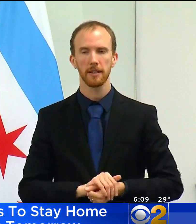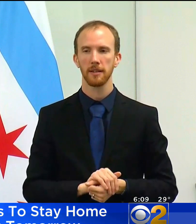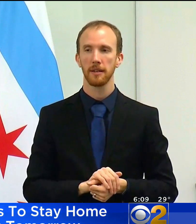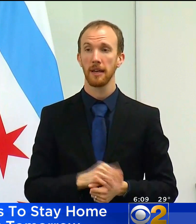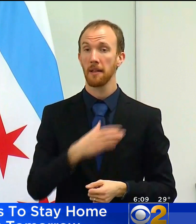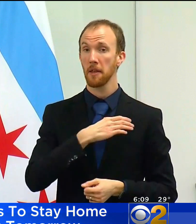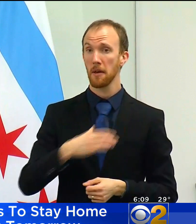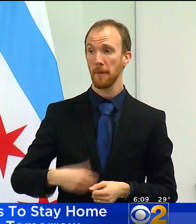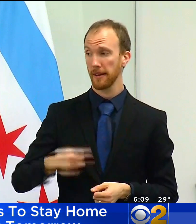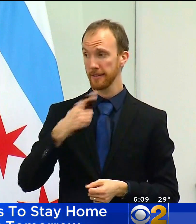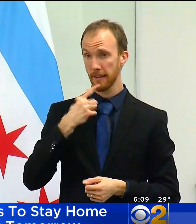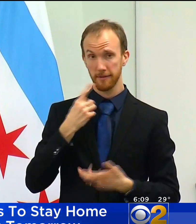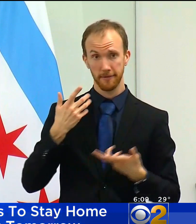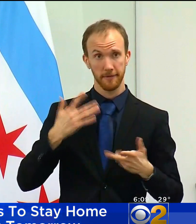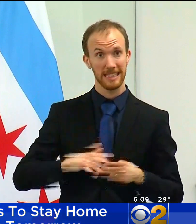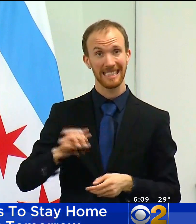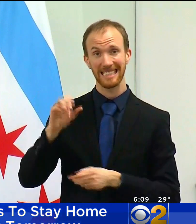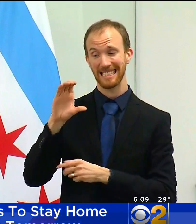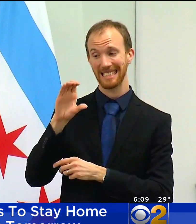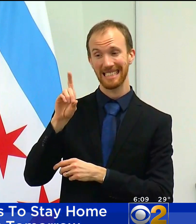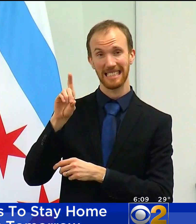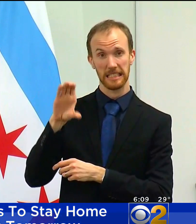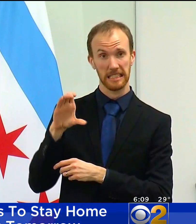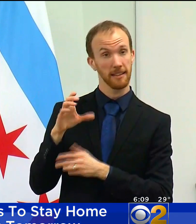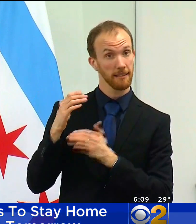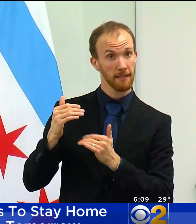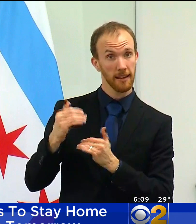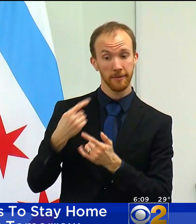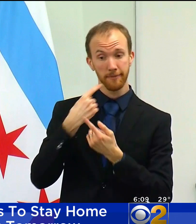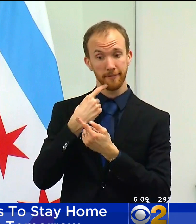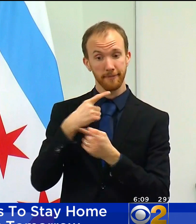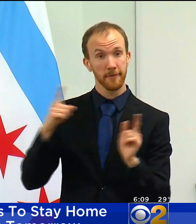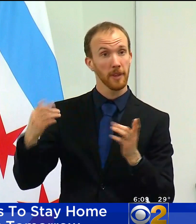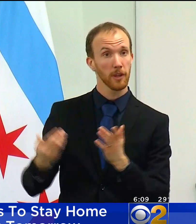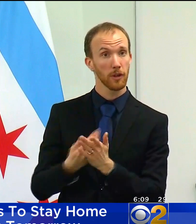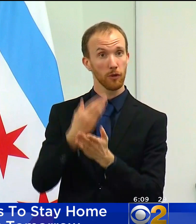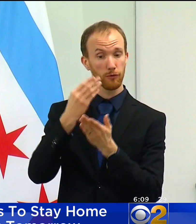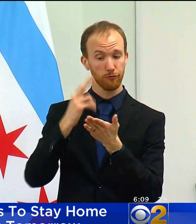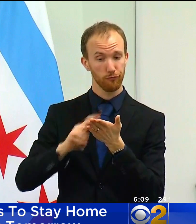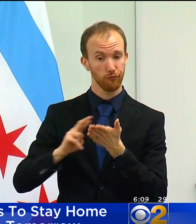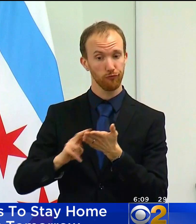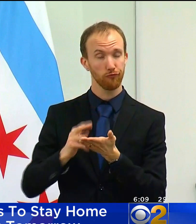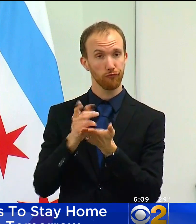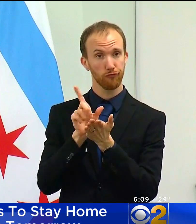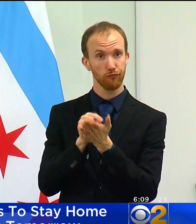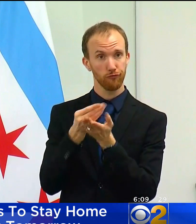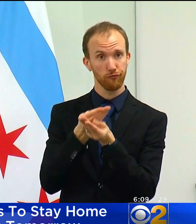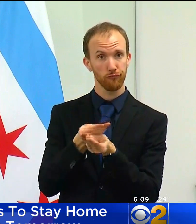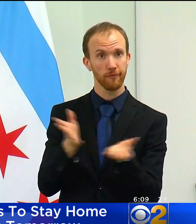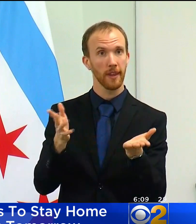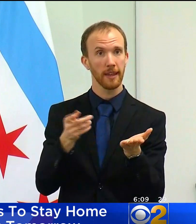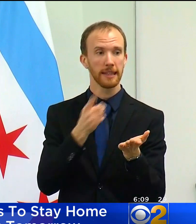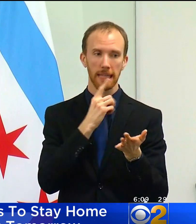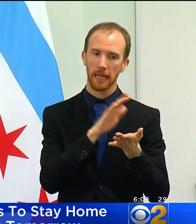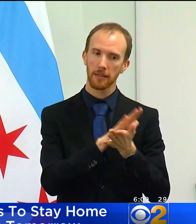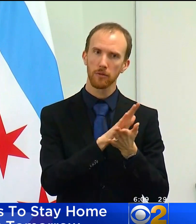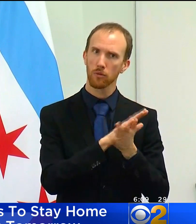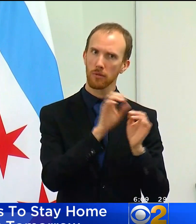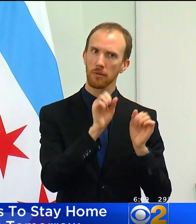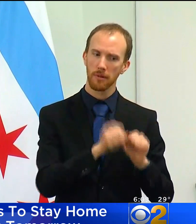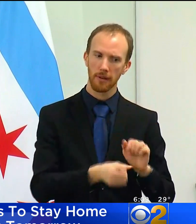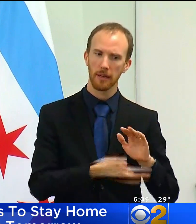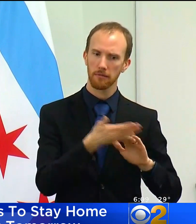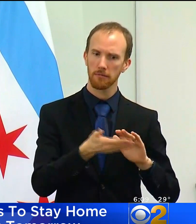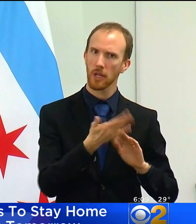out just today, the CDC issued new research that makes it crystal clear that schools cannot the schools can operate safely